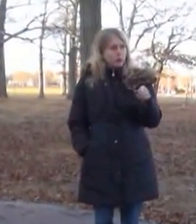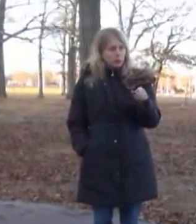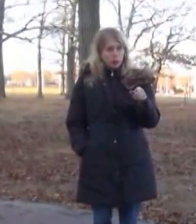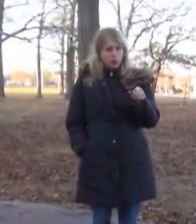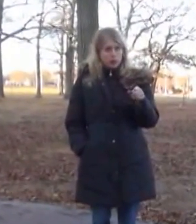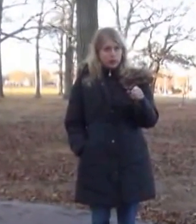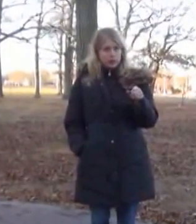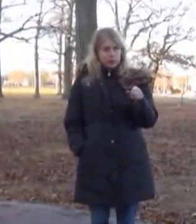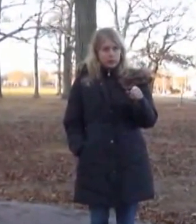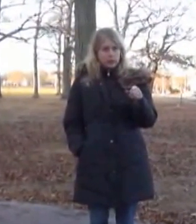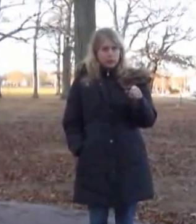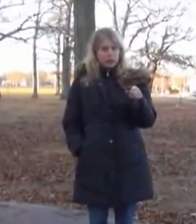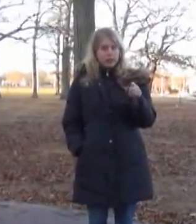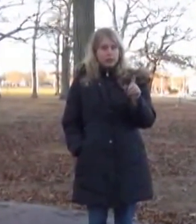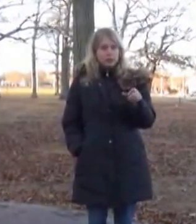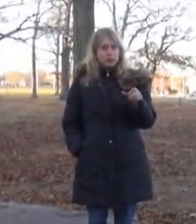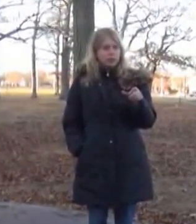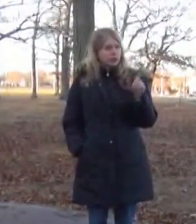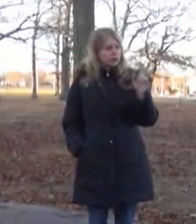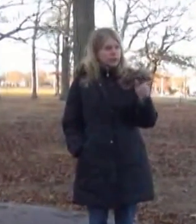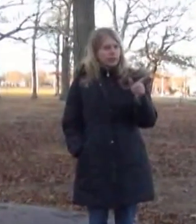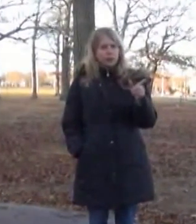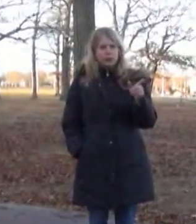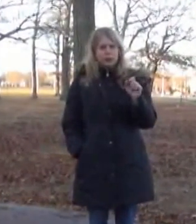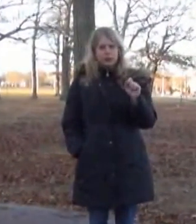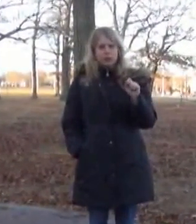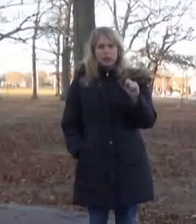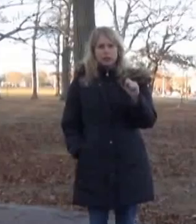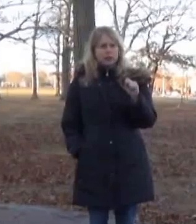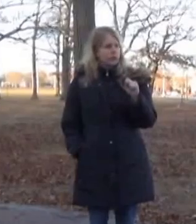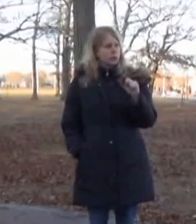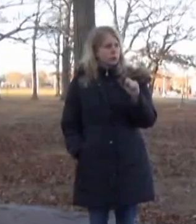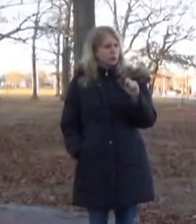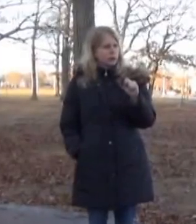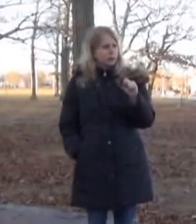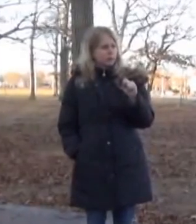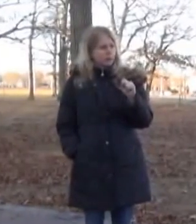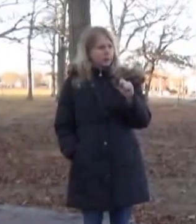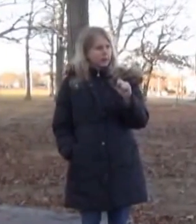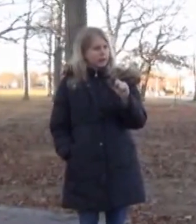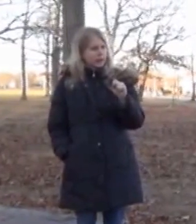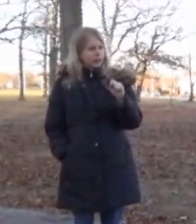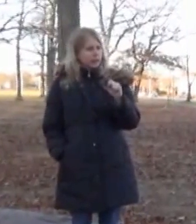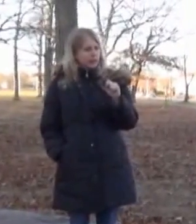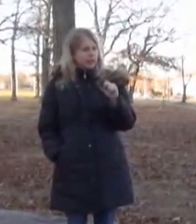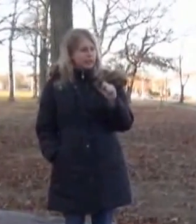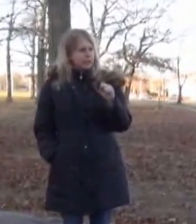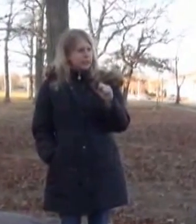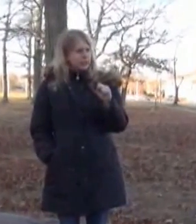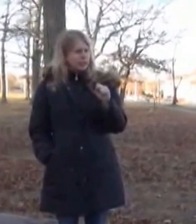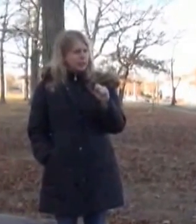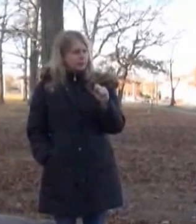Spielberg, when he was doing, what's that movie that Steven Spielberg did? He did, um,